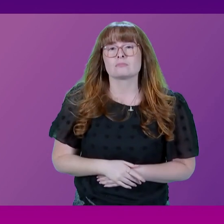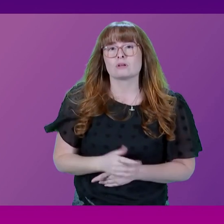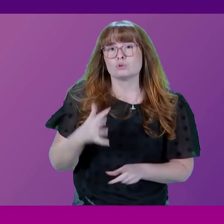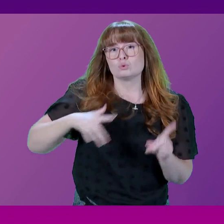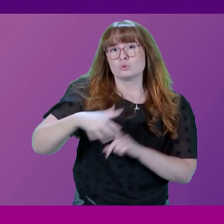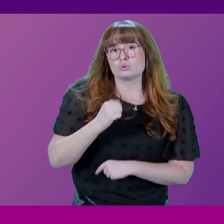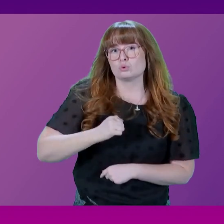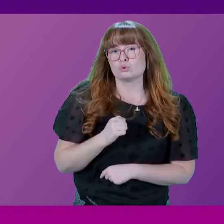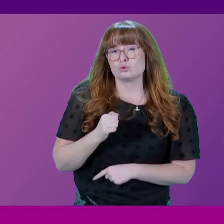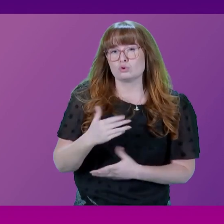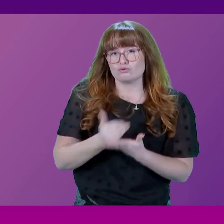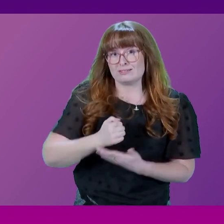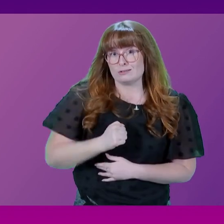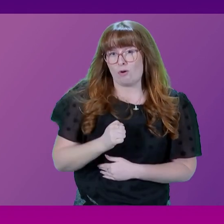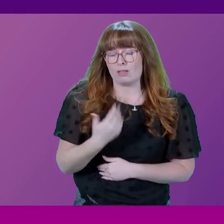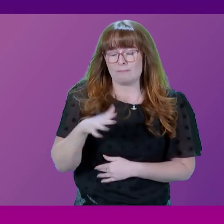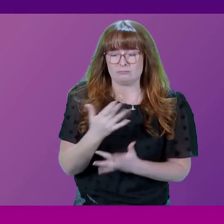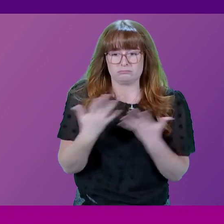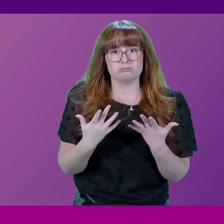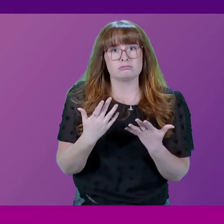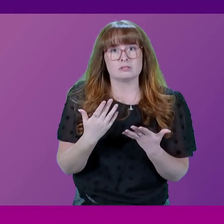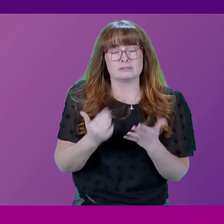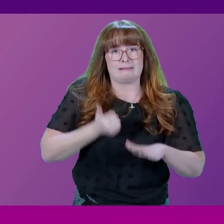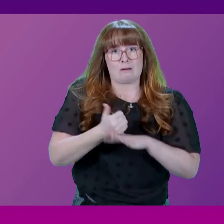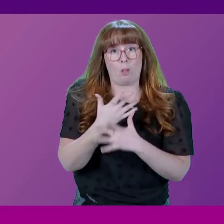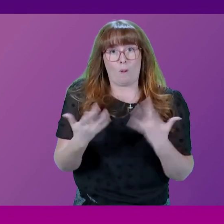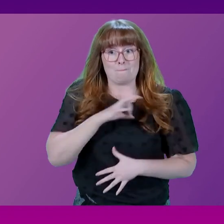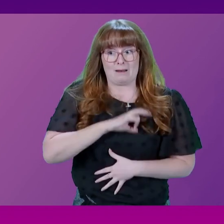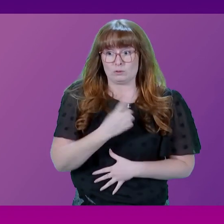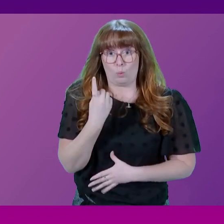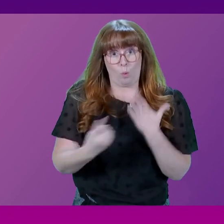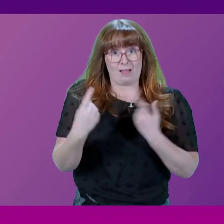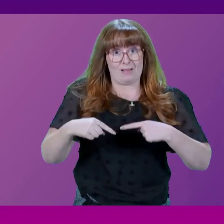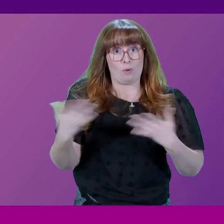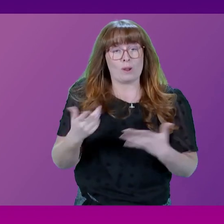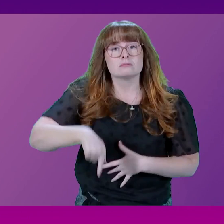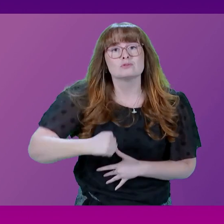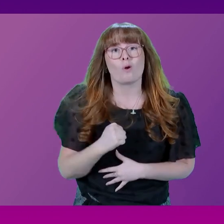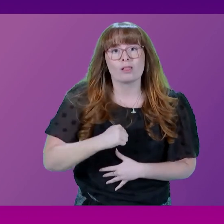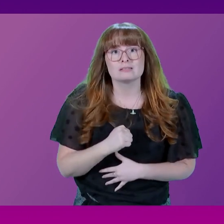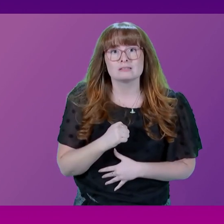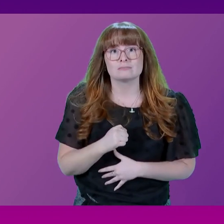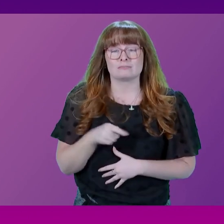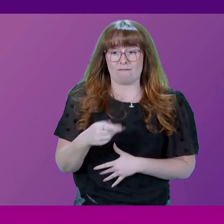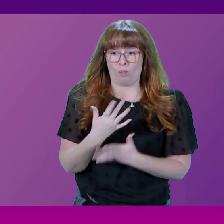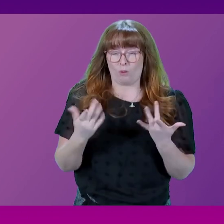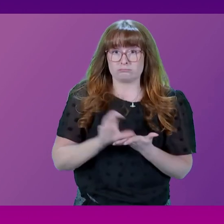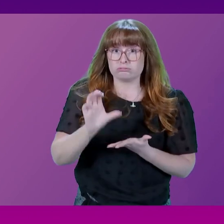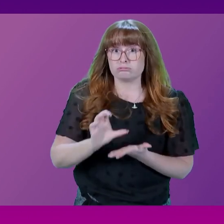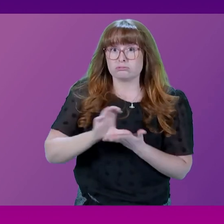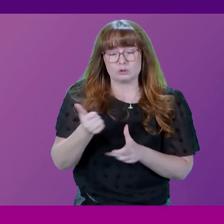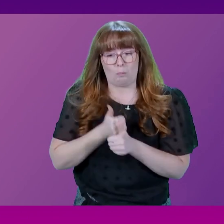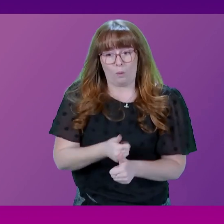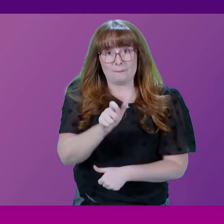13 Scottish Government benefits, seven of which are available only in Scotland thanks to a total investment of £12 billion supporting